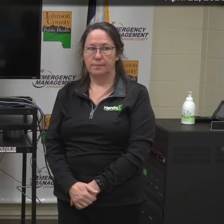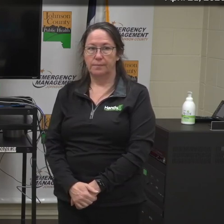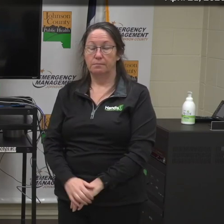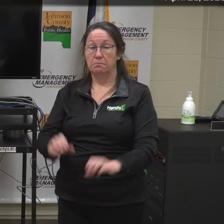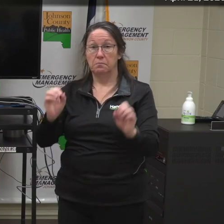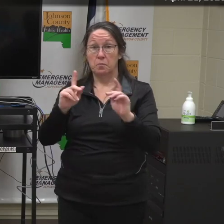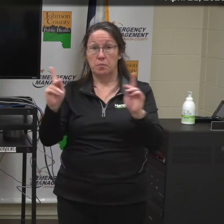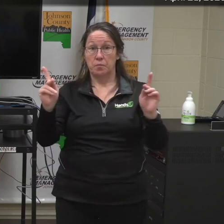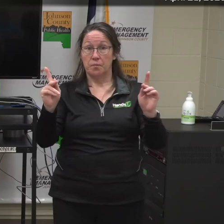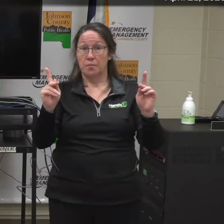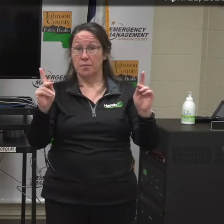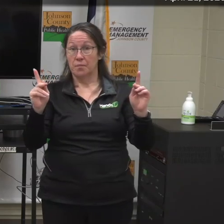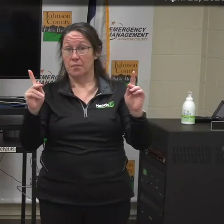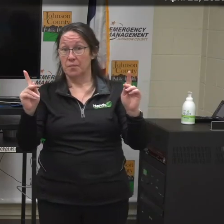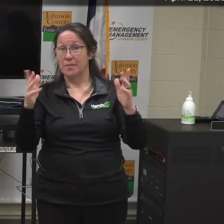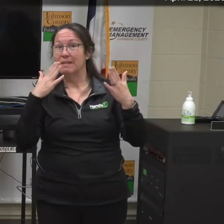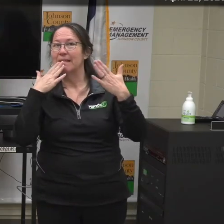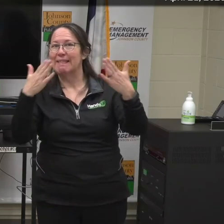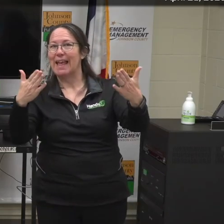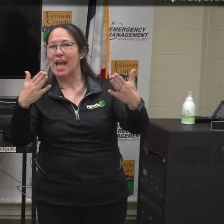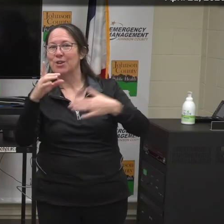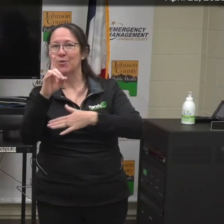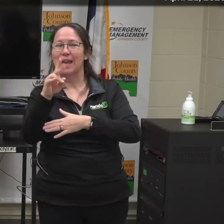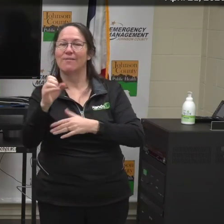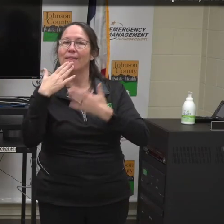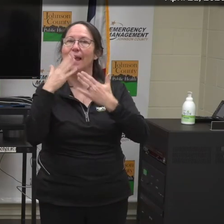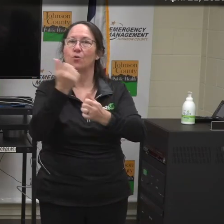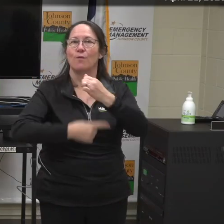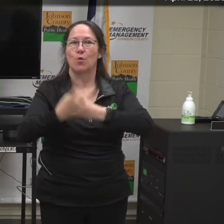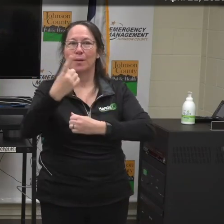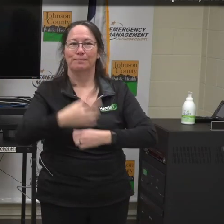All right. Thank you, Dave. Thanks, everyone.